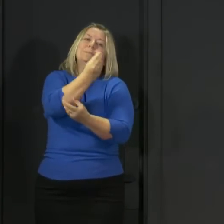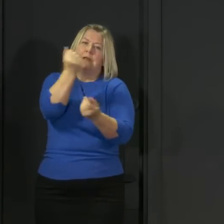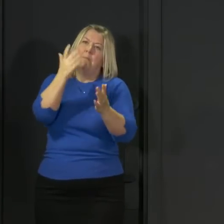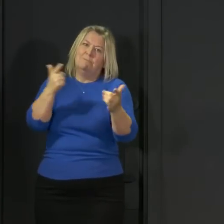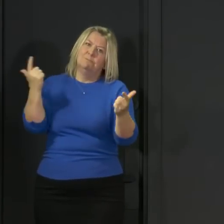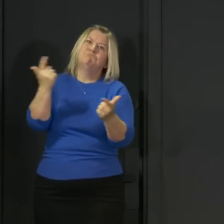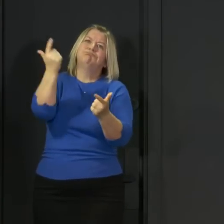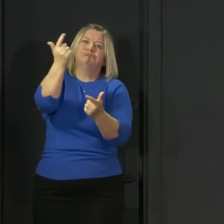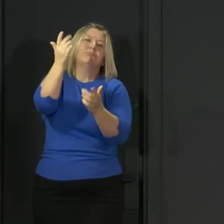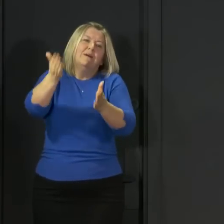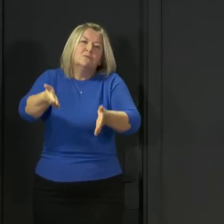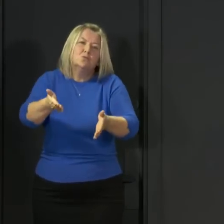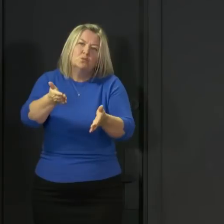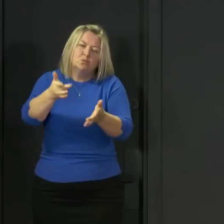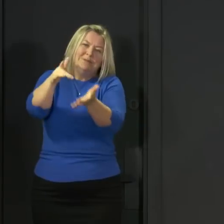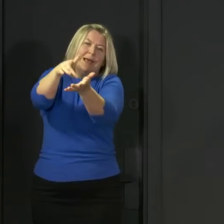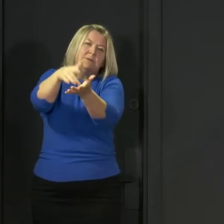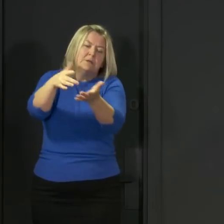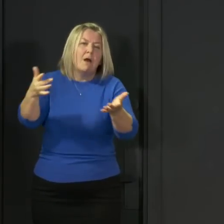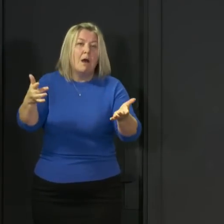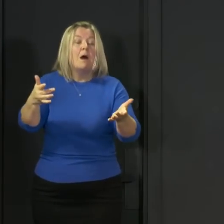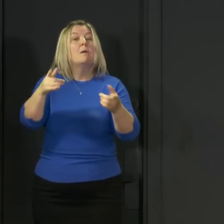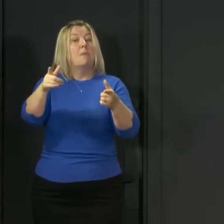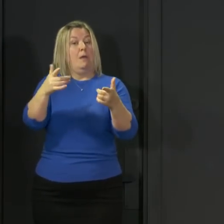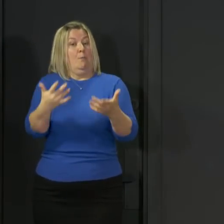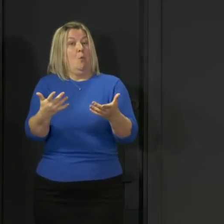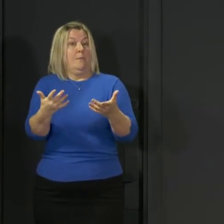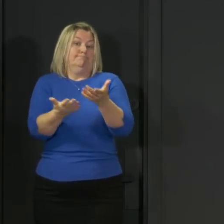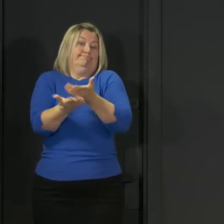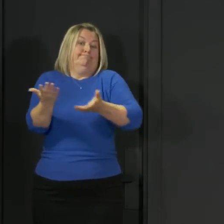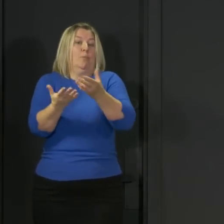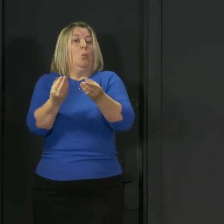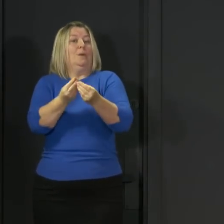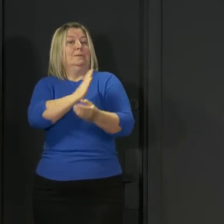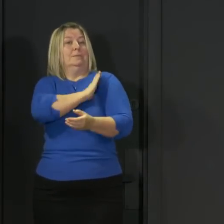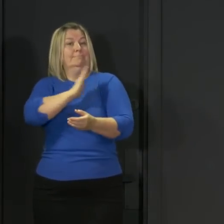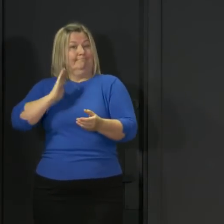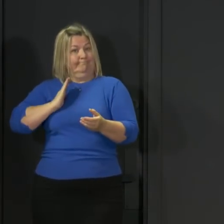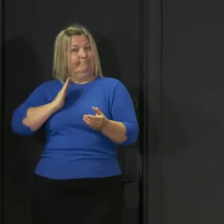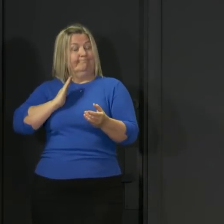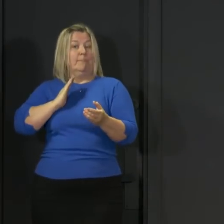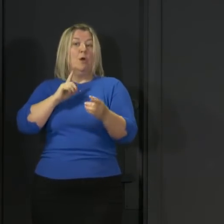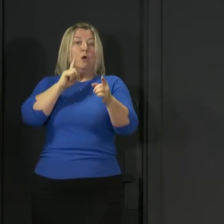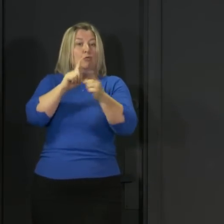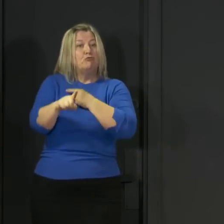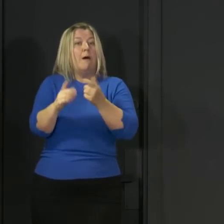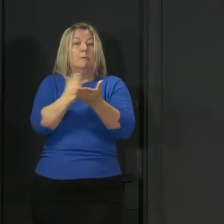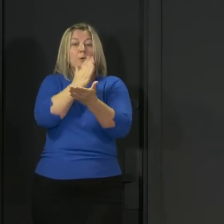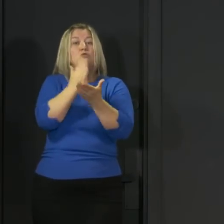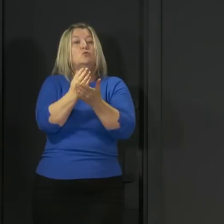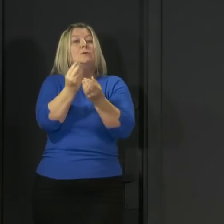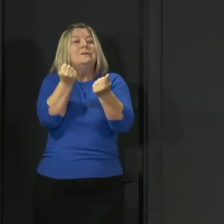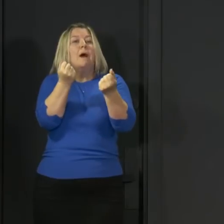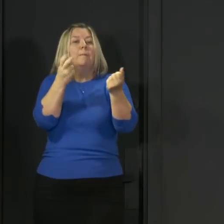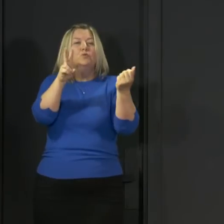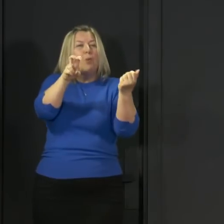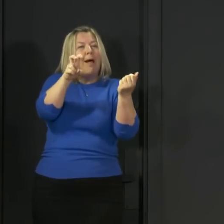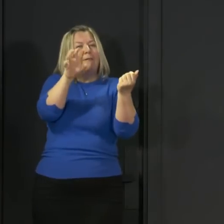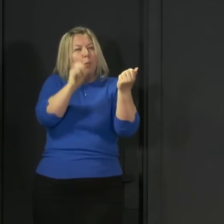a distance, so we are currently working with the military to try to make mobile testing units as widely available as possible.